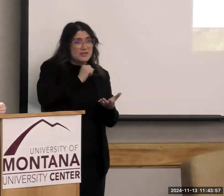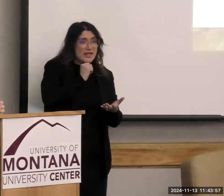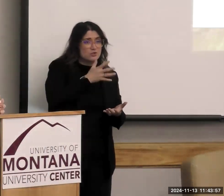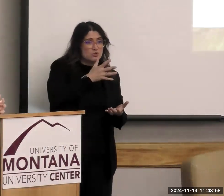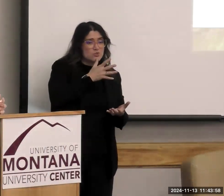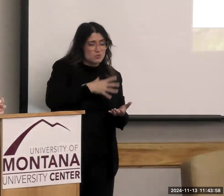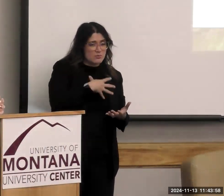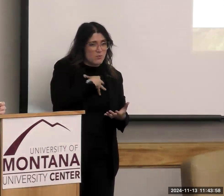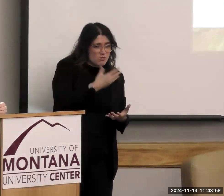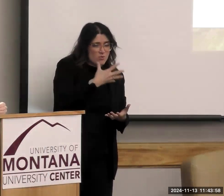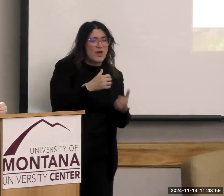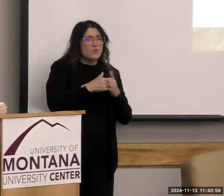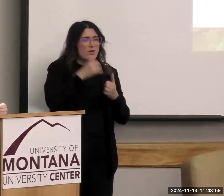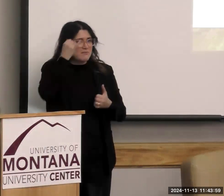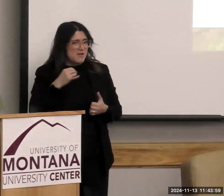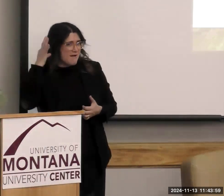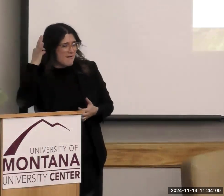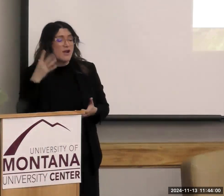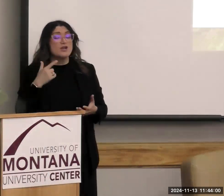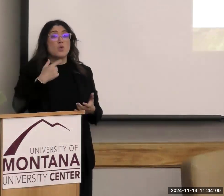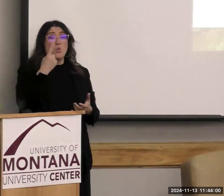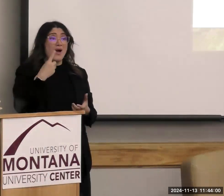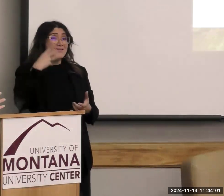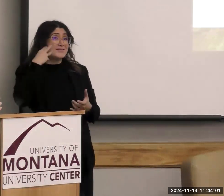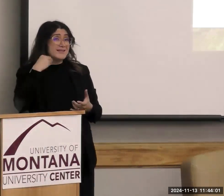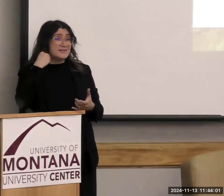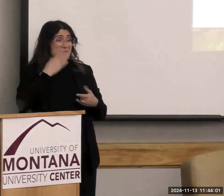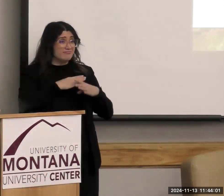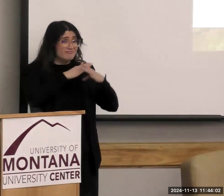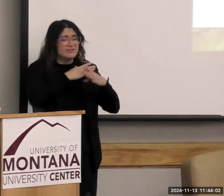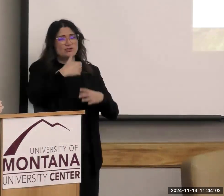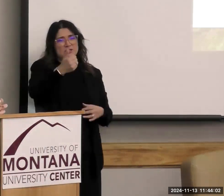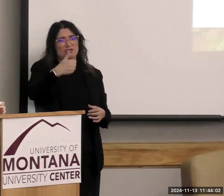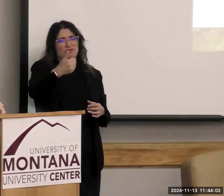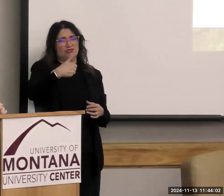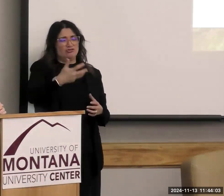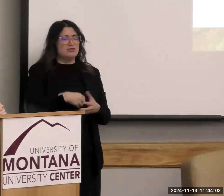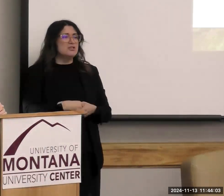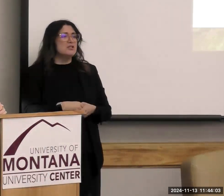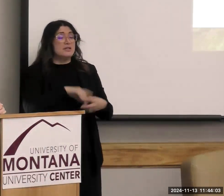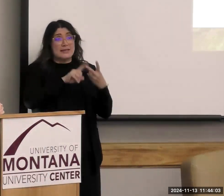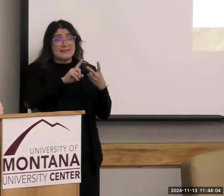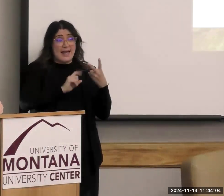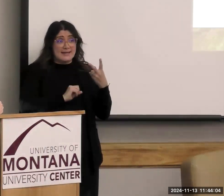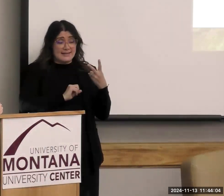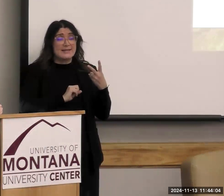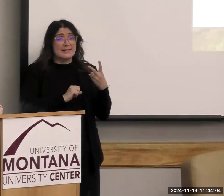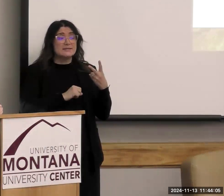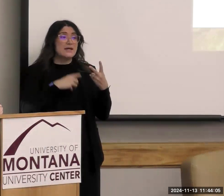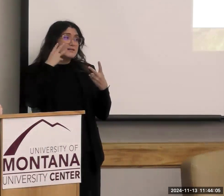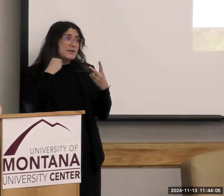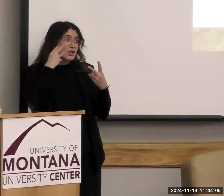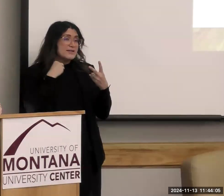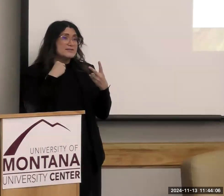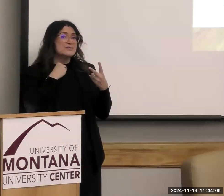one thing I experience in my area is transportation barrier. And then the second thing I experience is